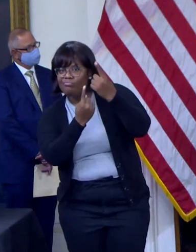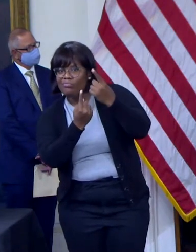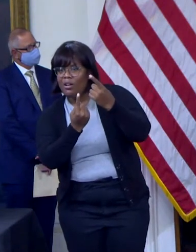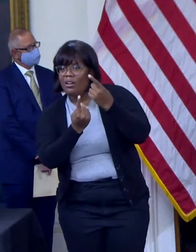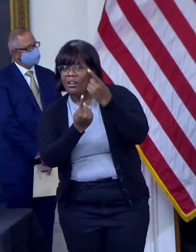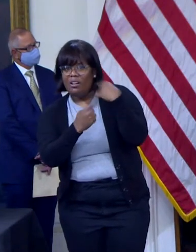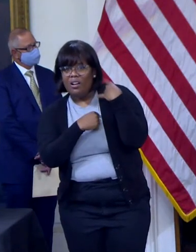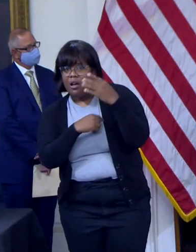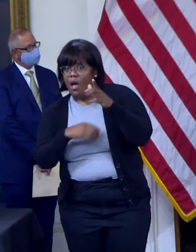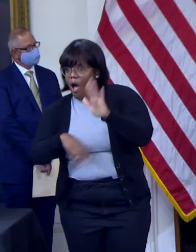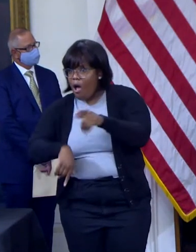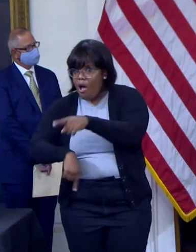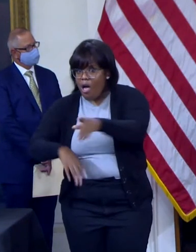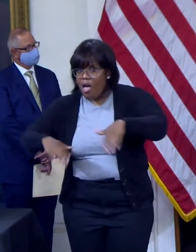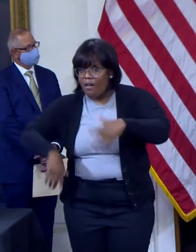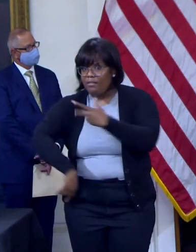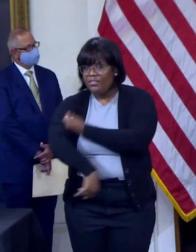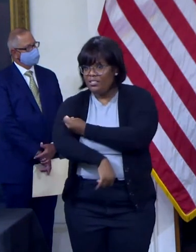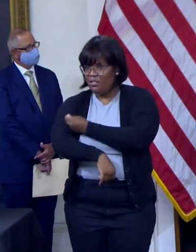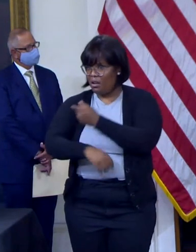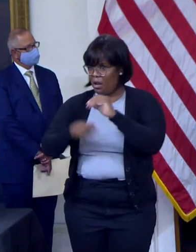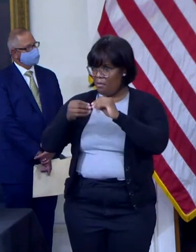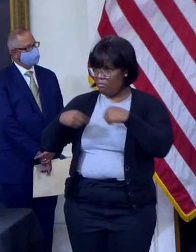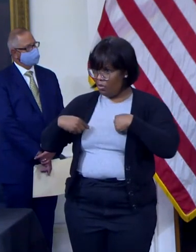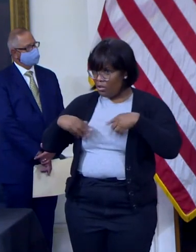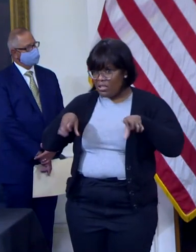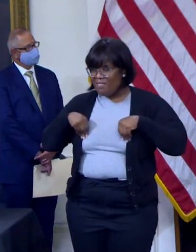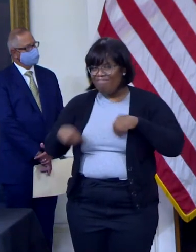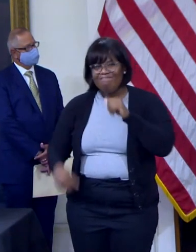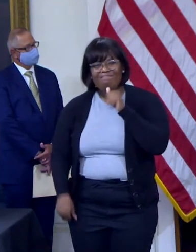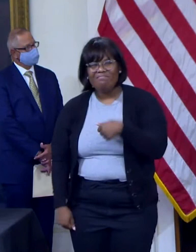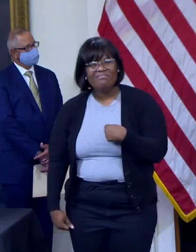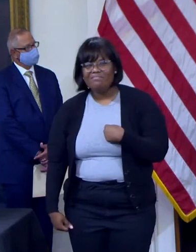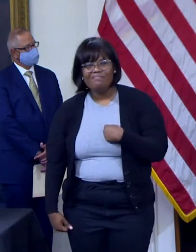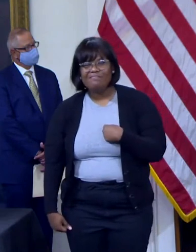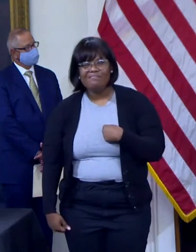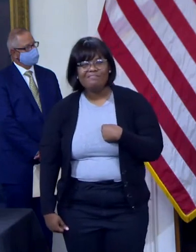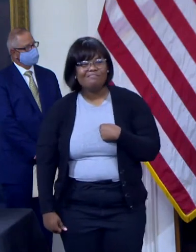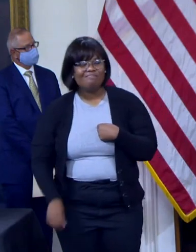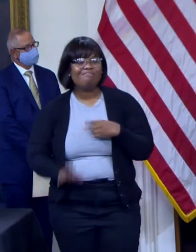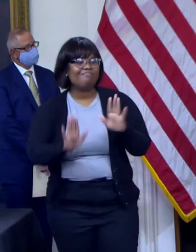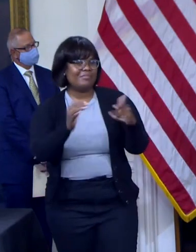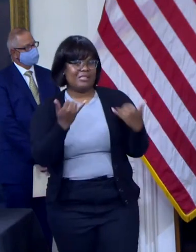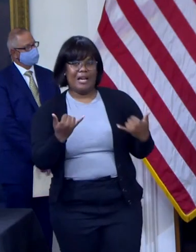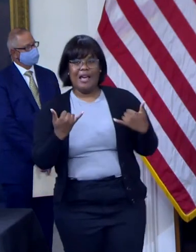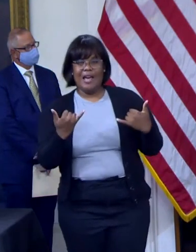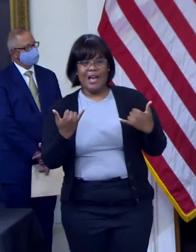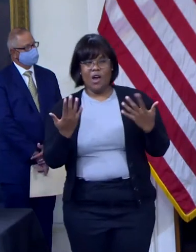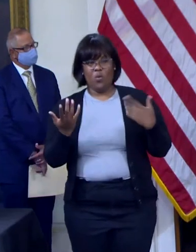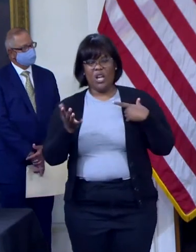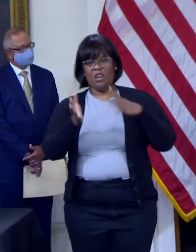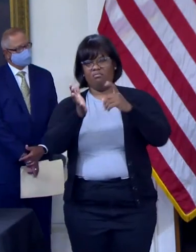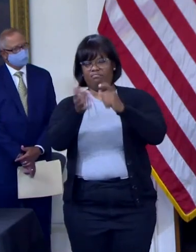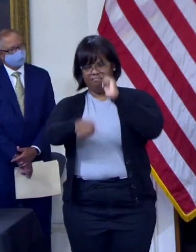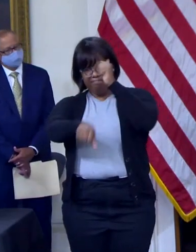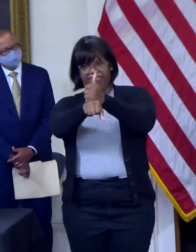So today we're also instituting vaccination protocols for all staff working in all Maryland hospitals.